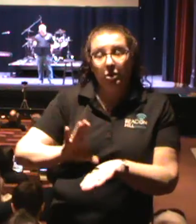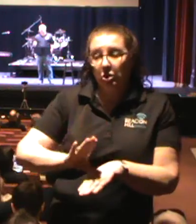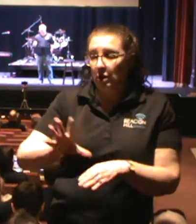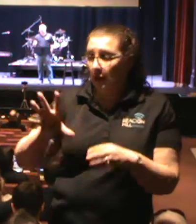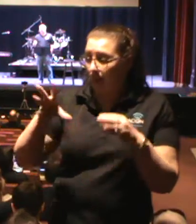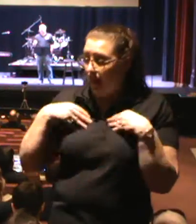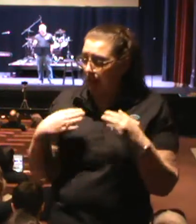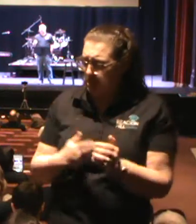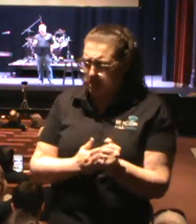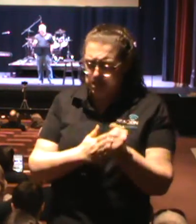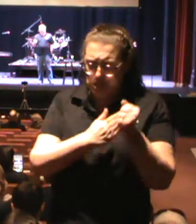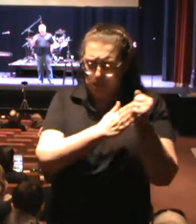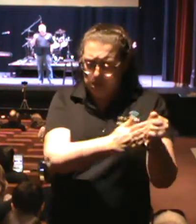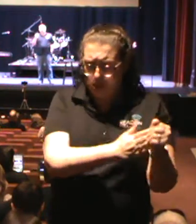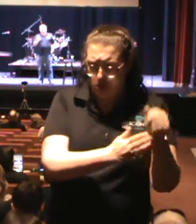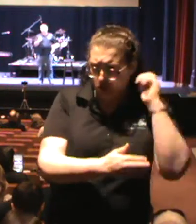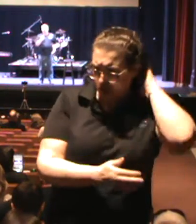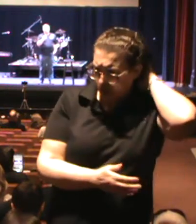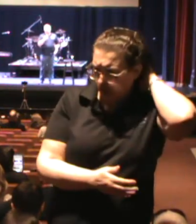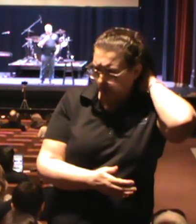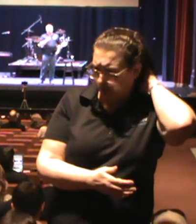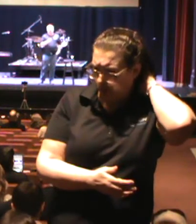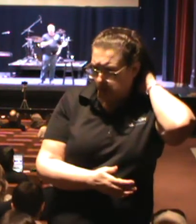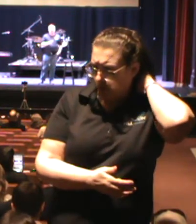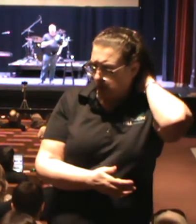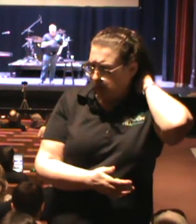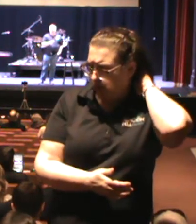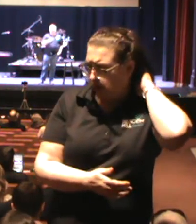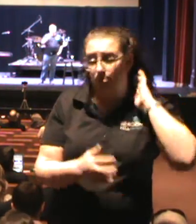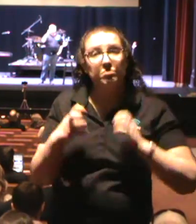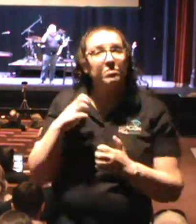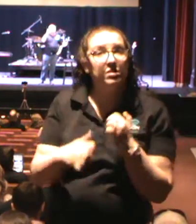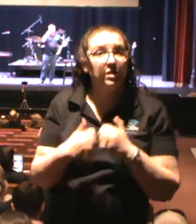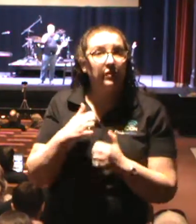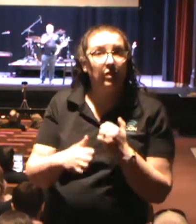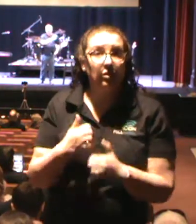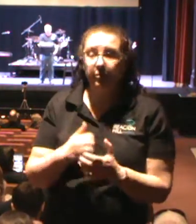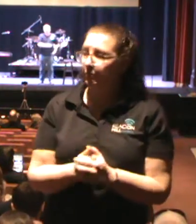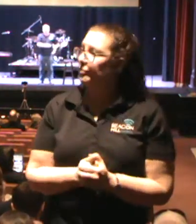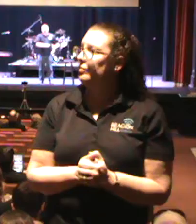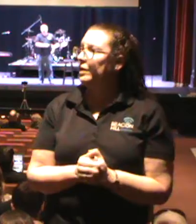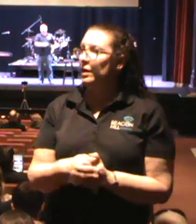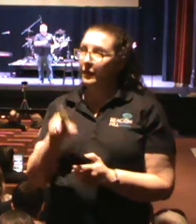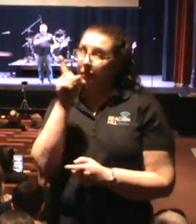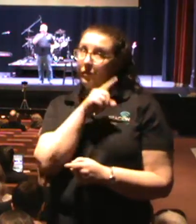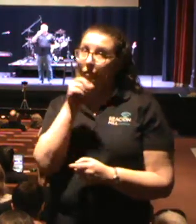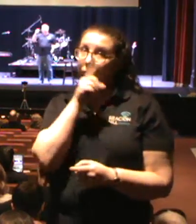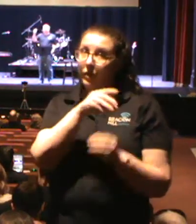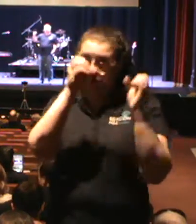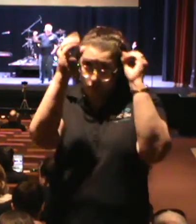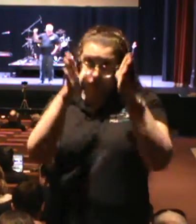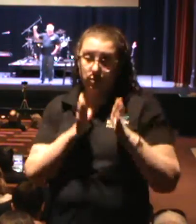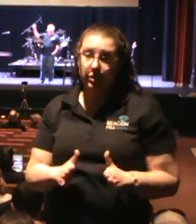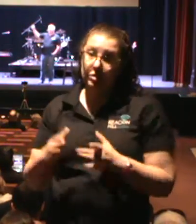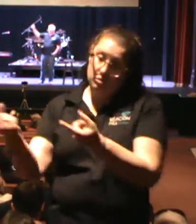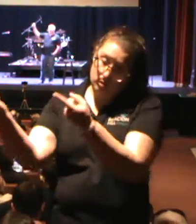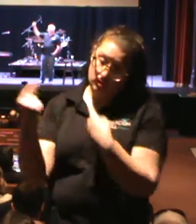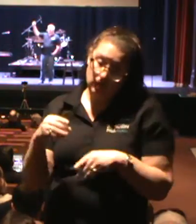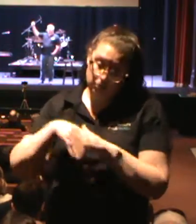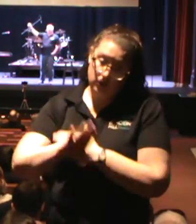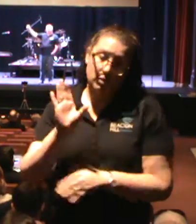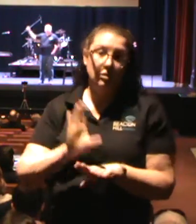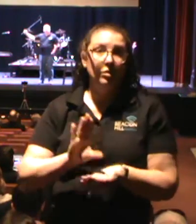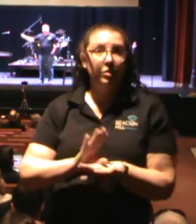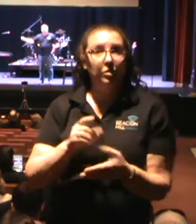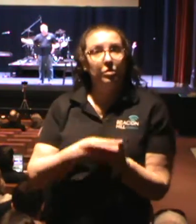crisis. There is false teaching that is coming in, and that's what we talked about last week, and we talked about how prevalent